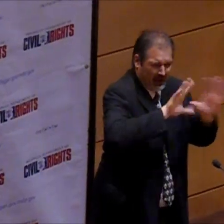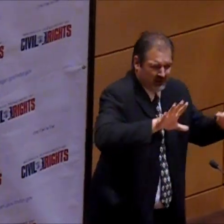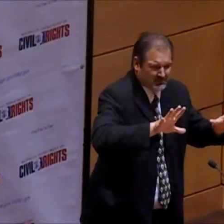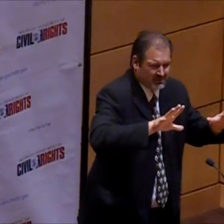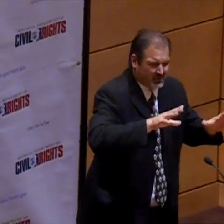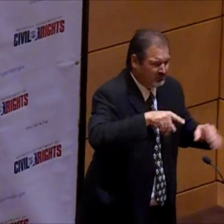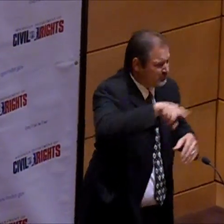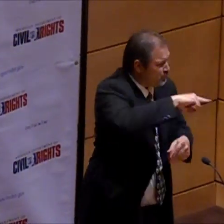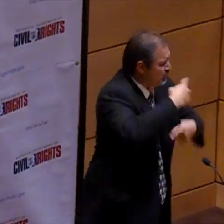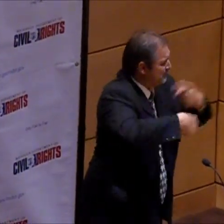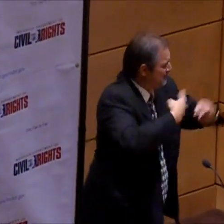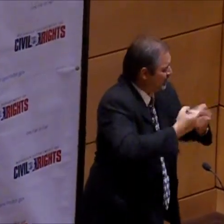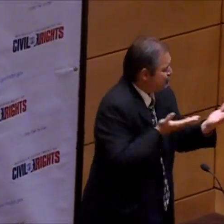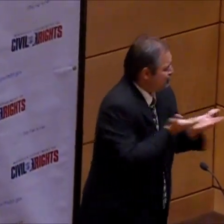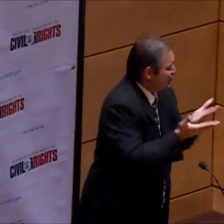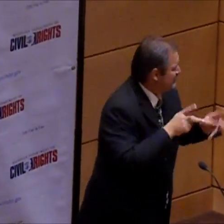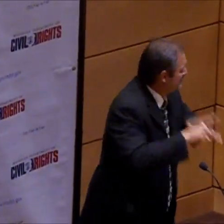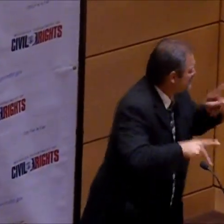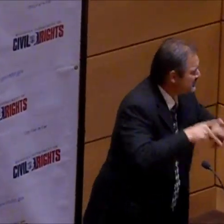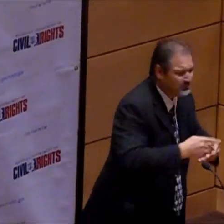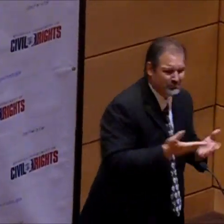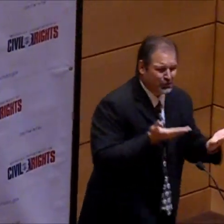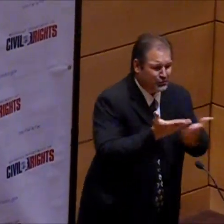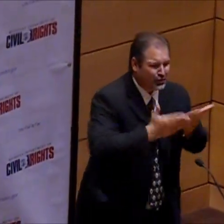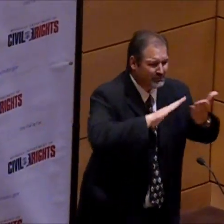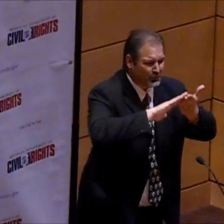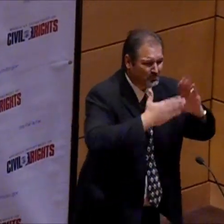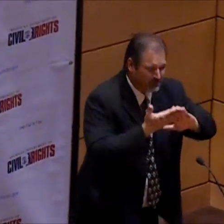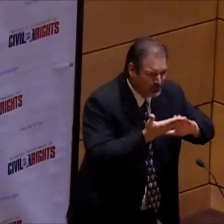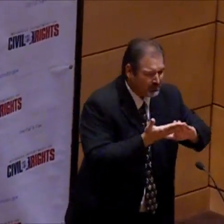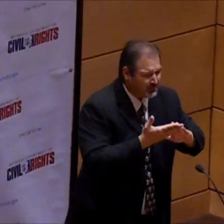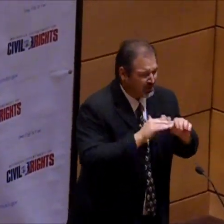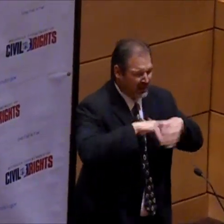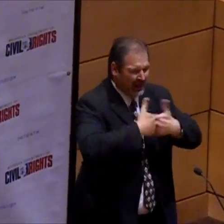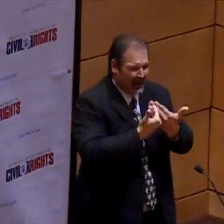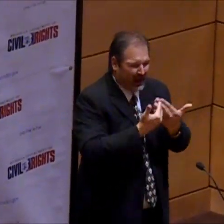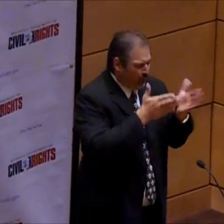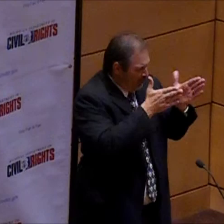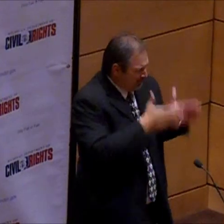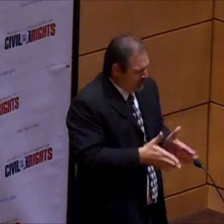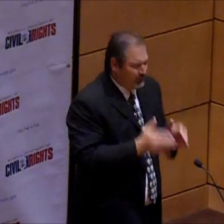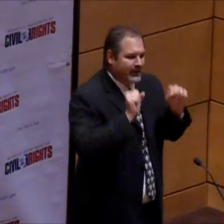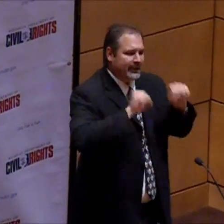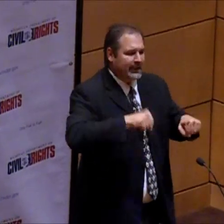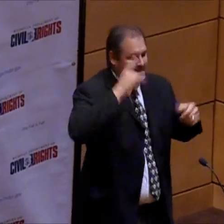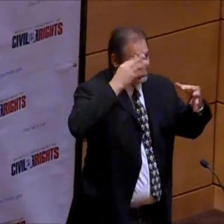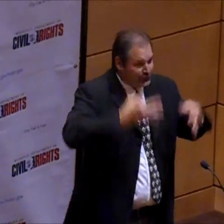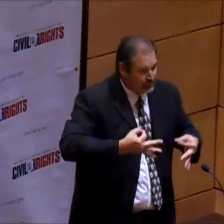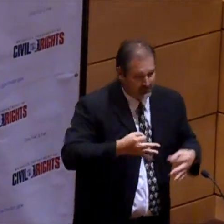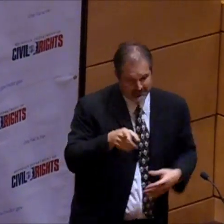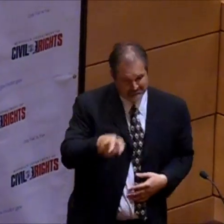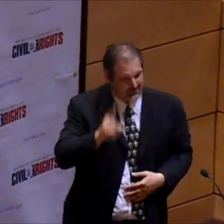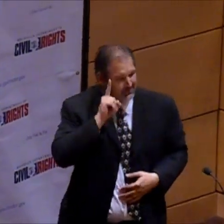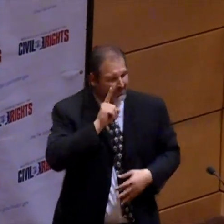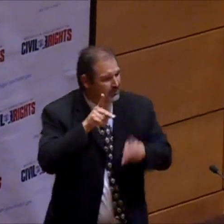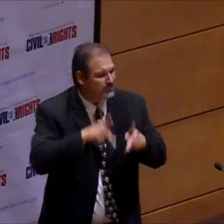So lawyers, obviously, you are here to service the people, right? And to service the community. And how can that person determine